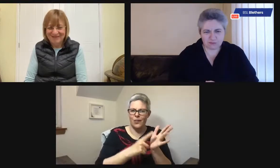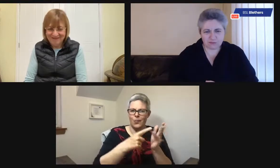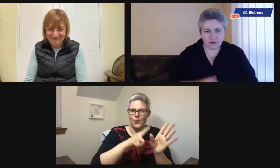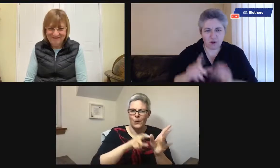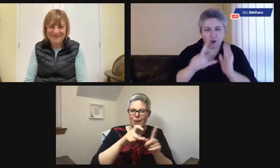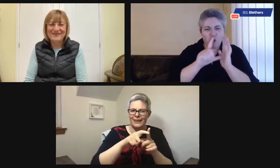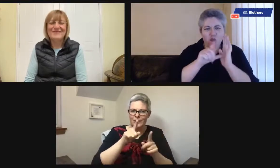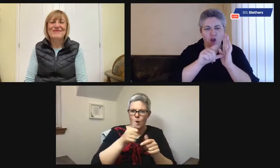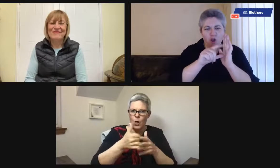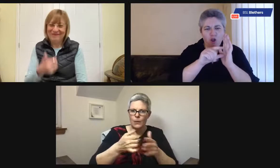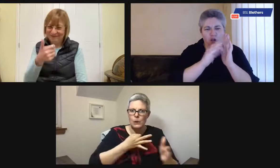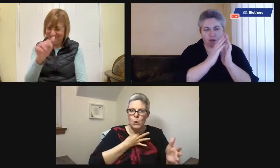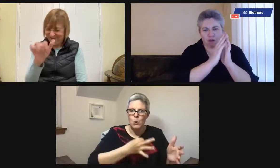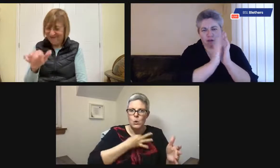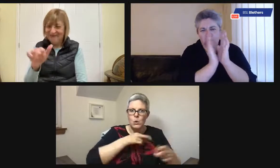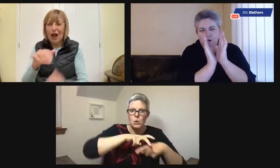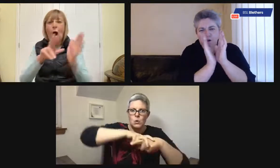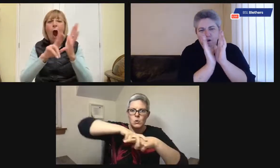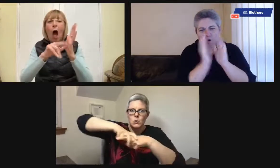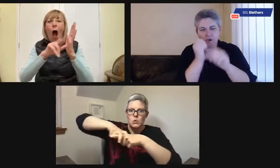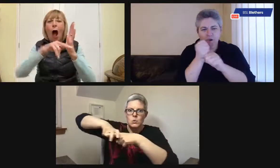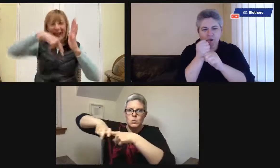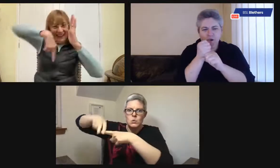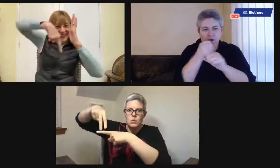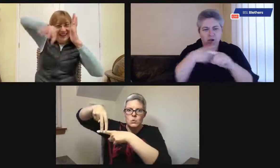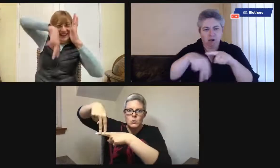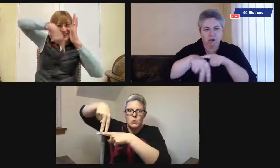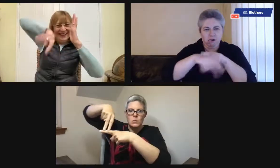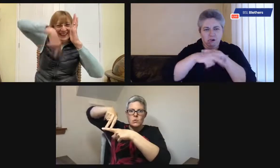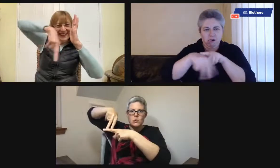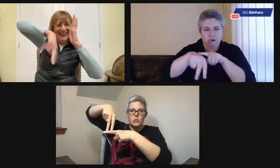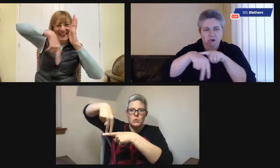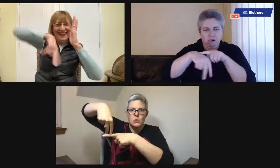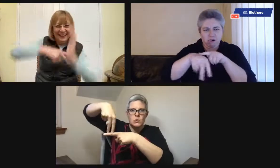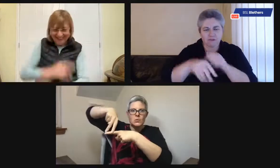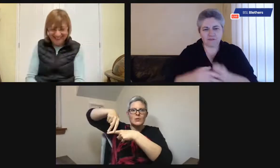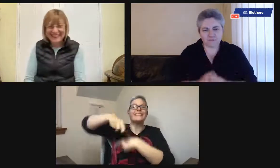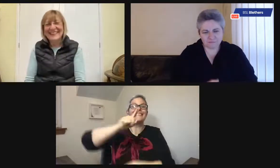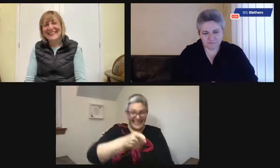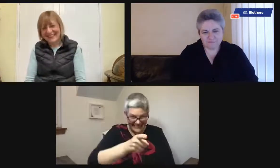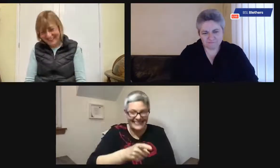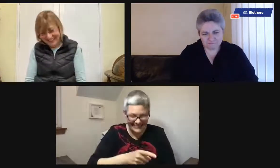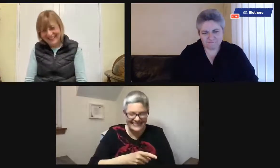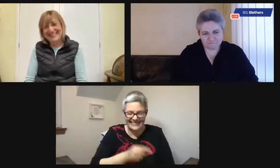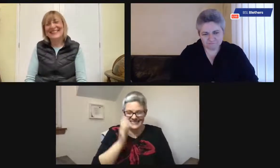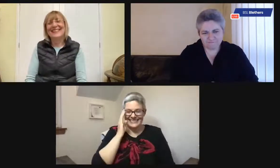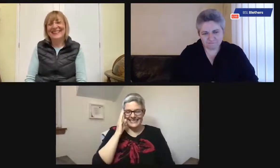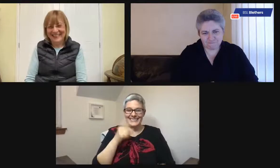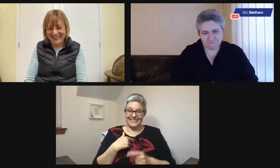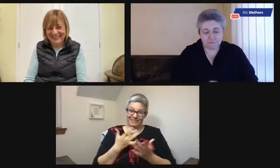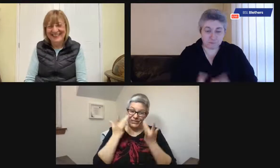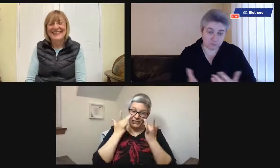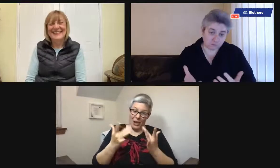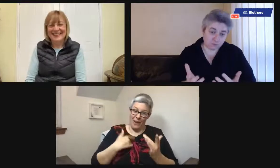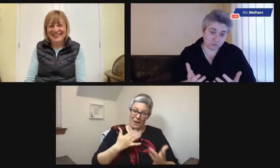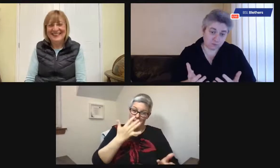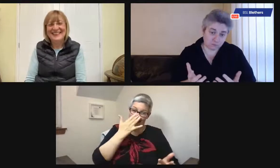Harold Lloyd was another famous one. Yeah, the famous clock scene. That's right. And he was on top of the building. Yeah, exactly. Those films